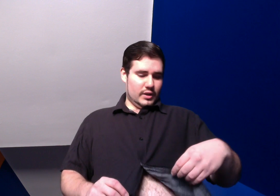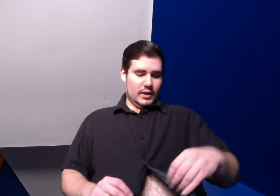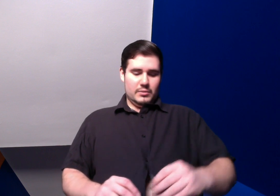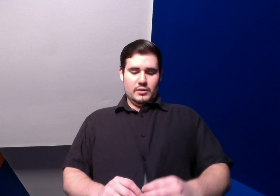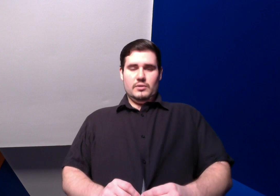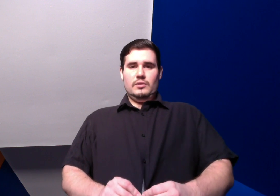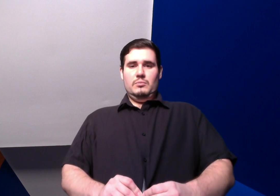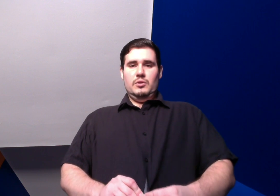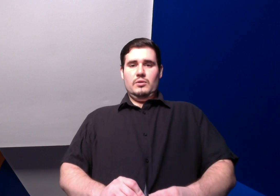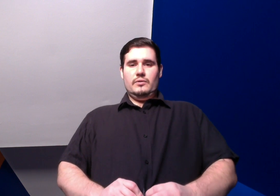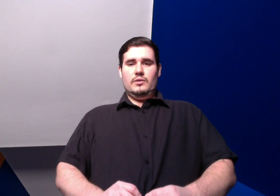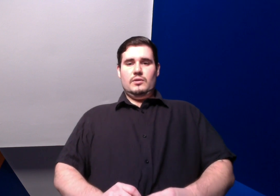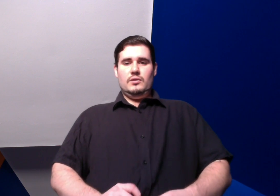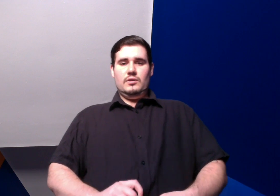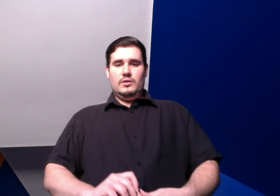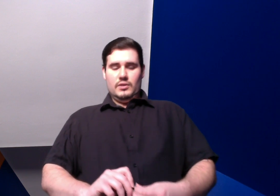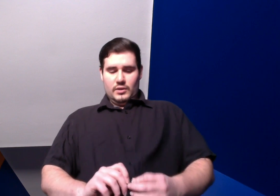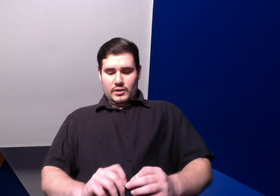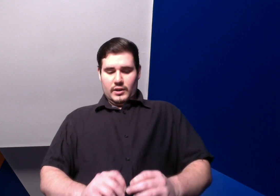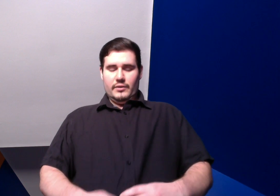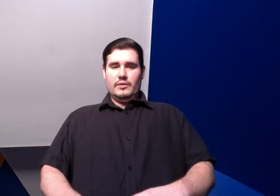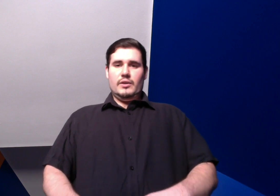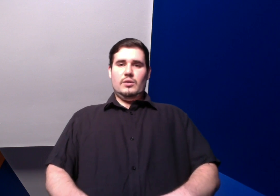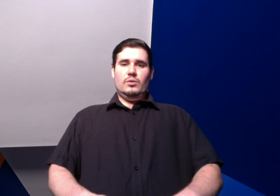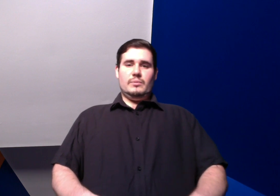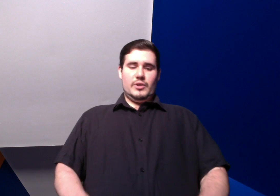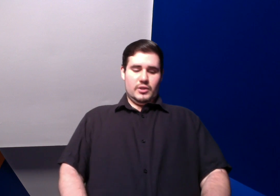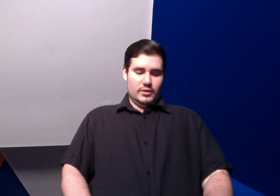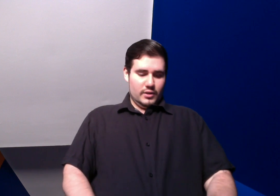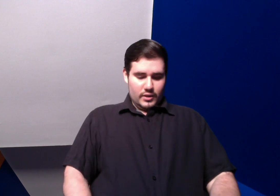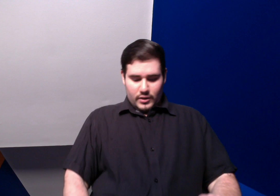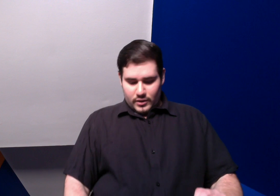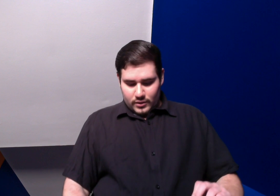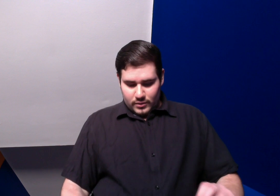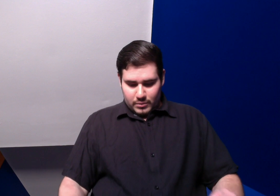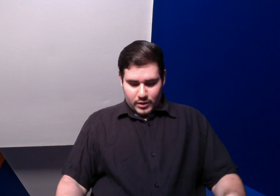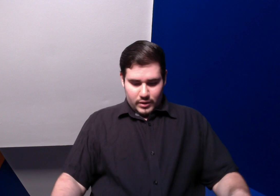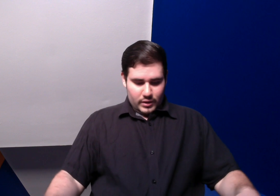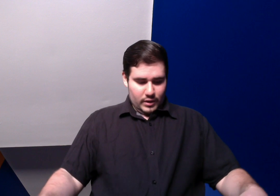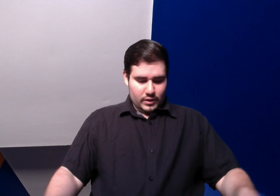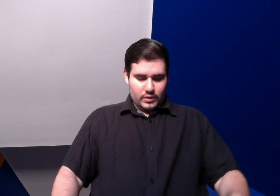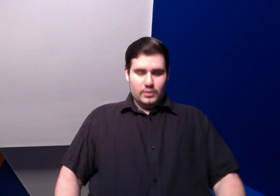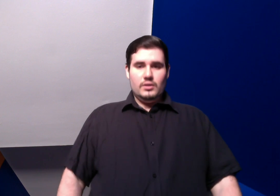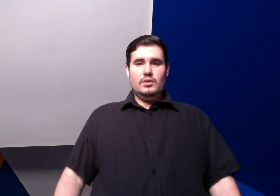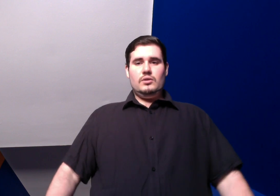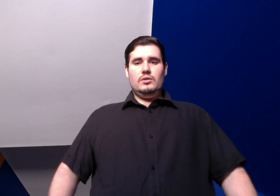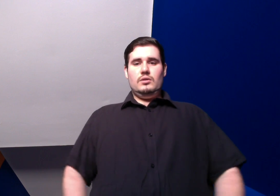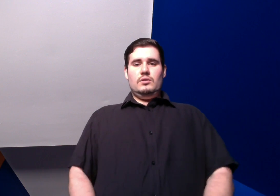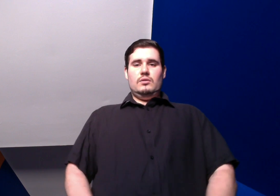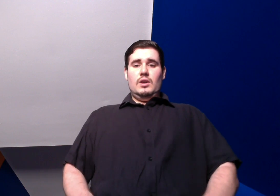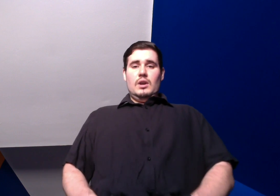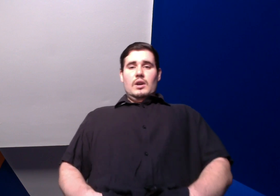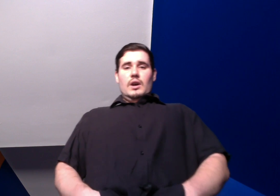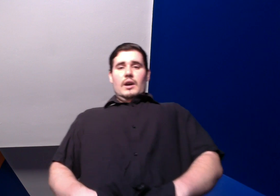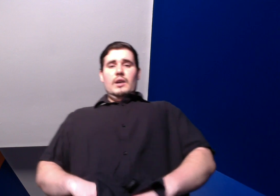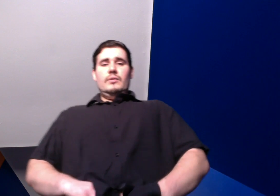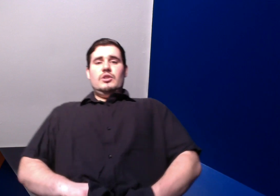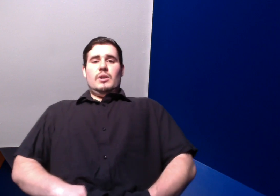absolutely beautiful now if I can find the holes in my shirt but yeah so I have a job